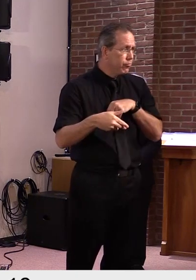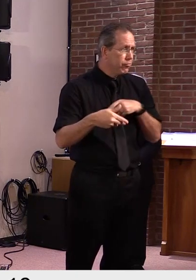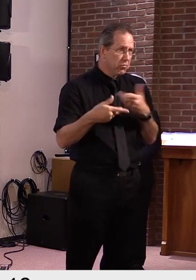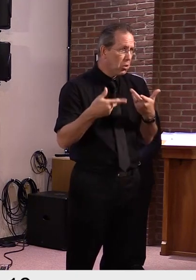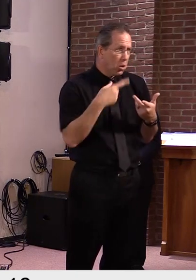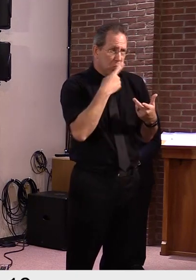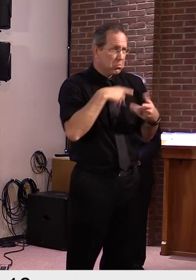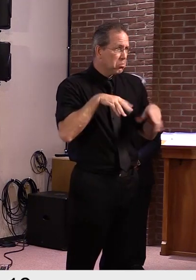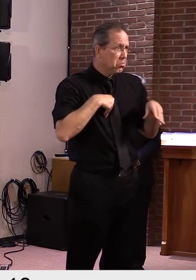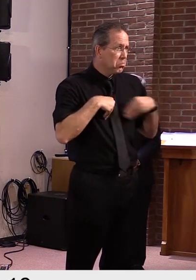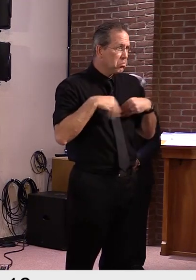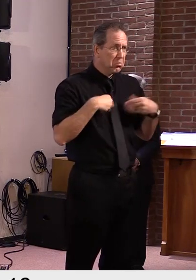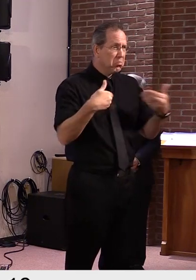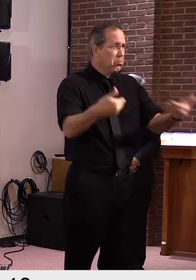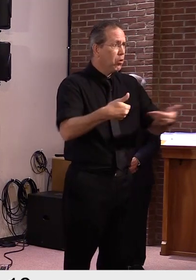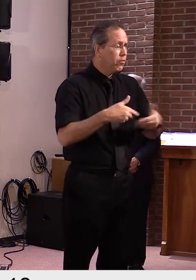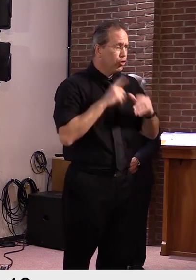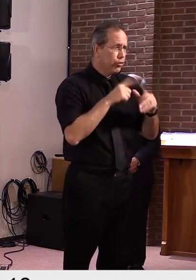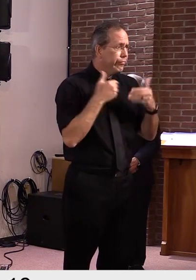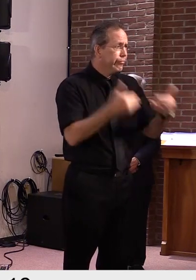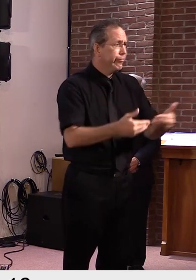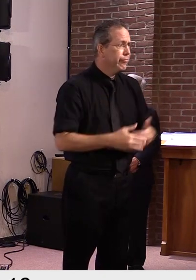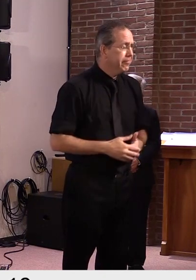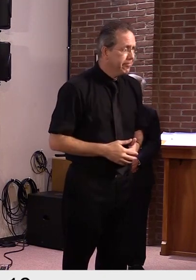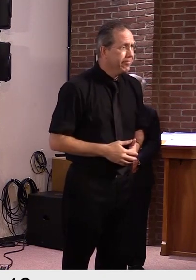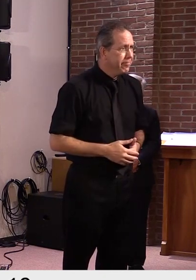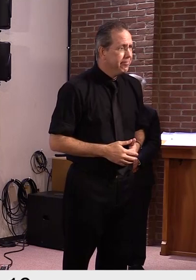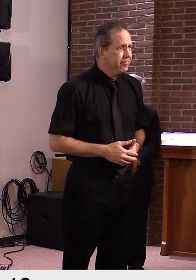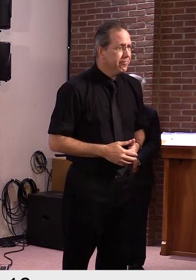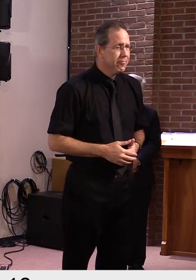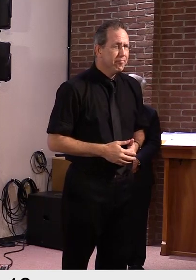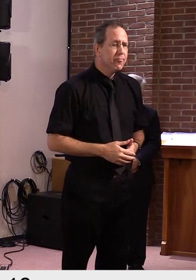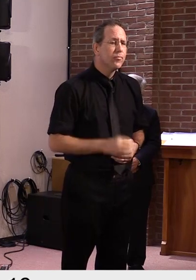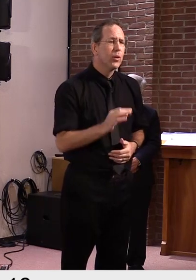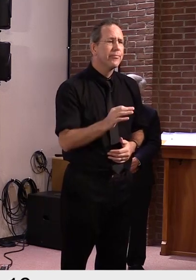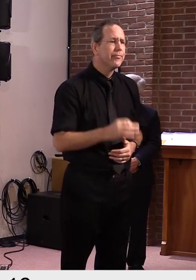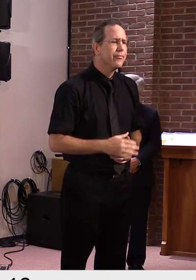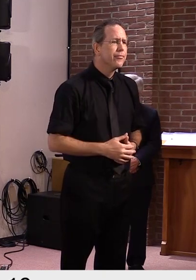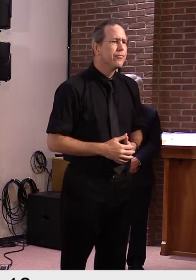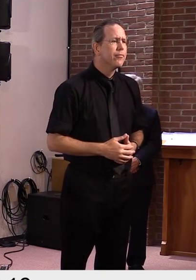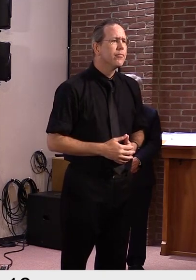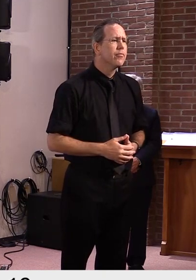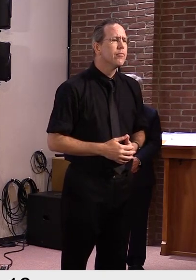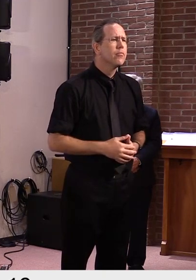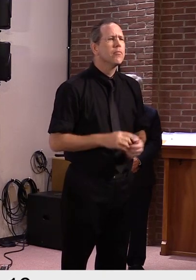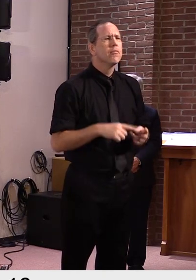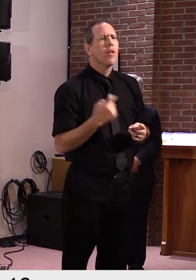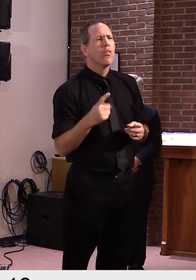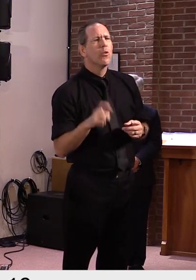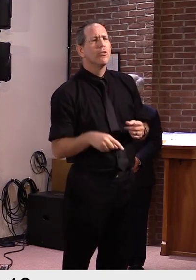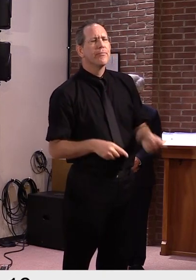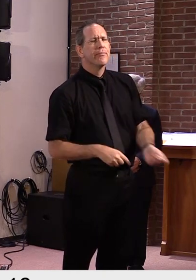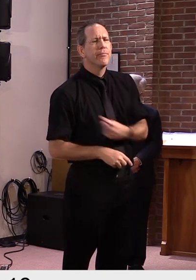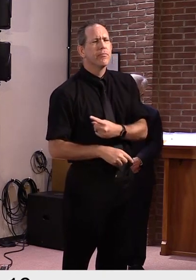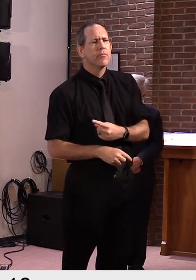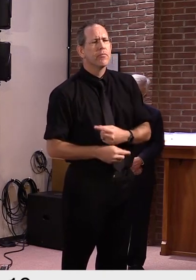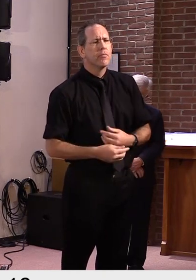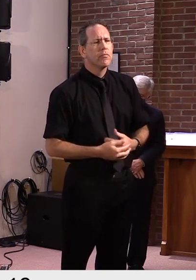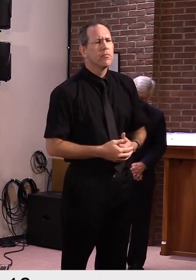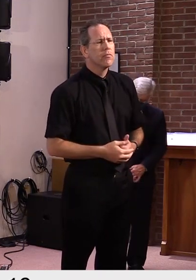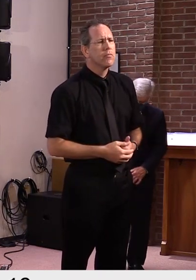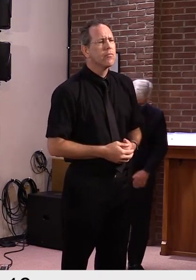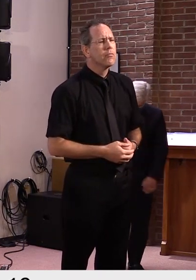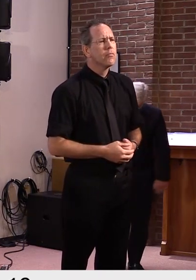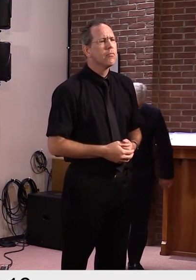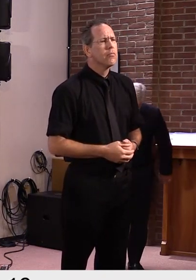Um, okay. And I also have a question about, um, case control teachers and remote